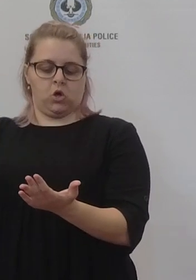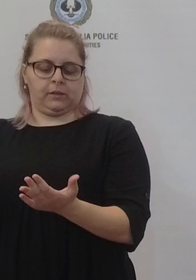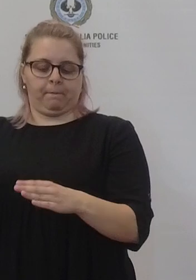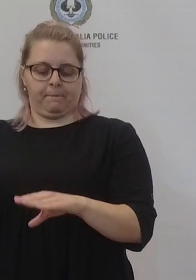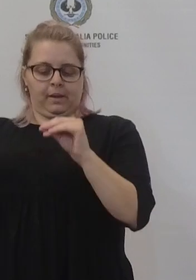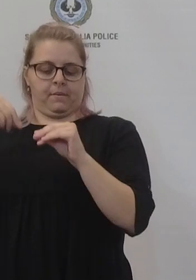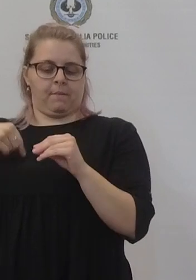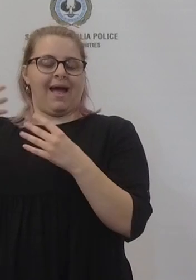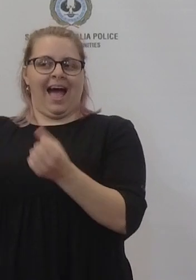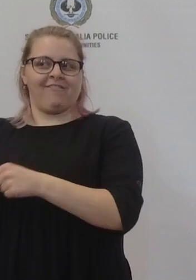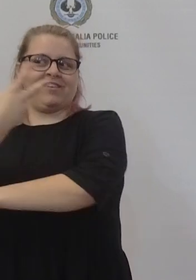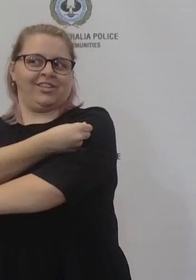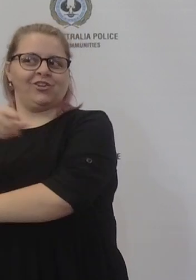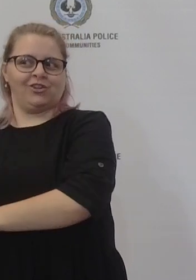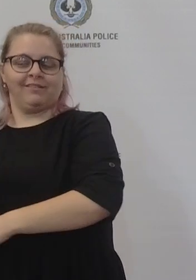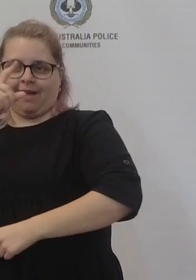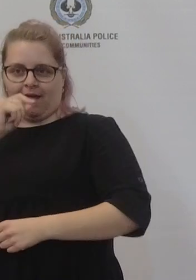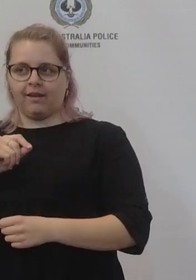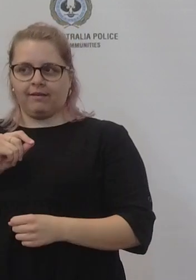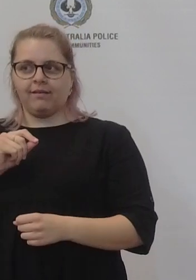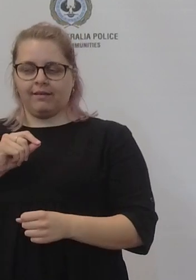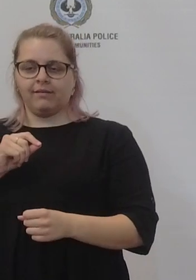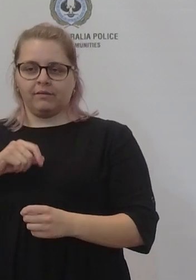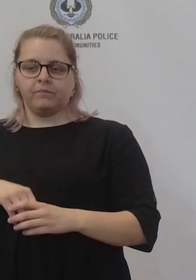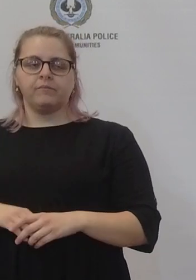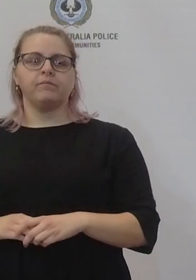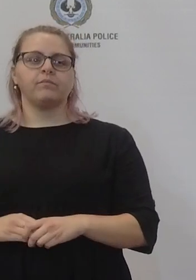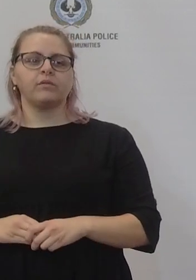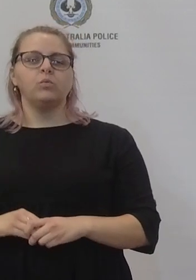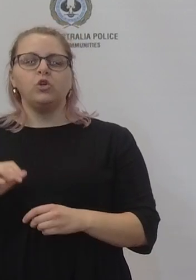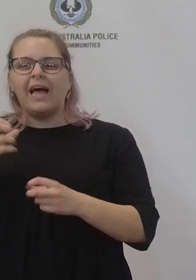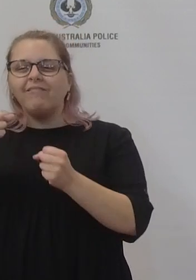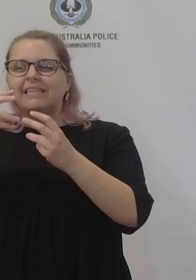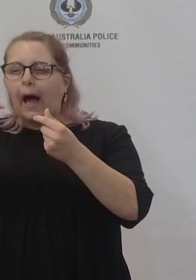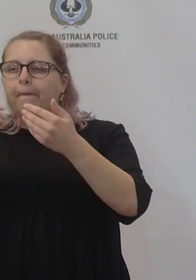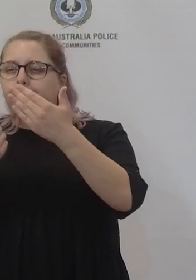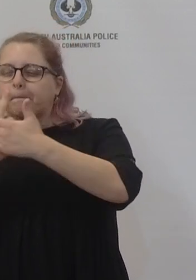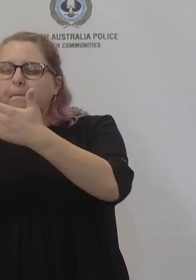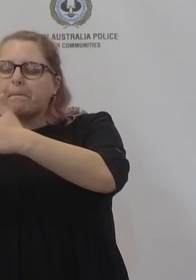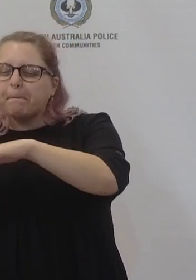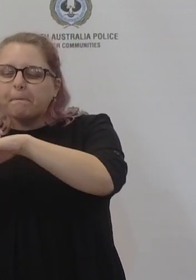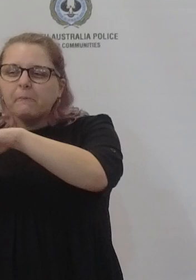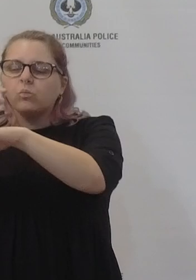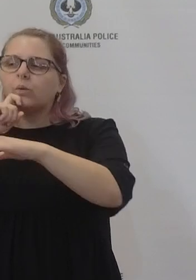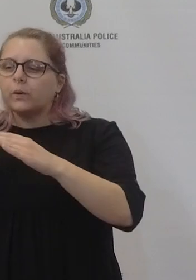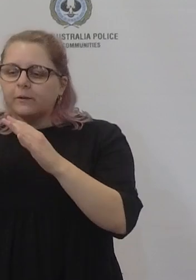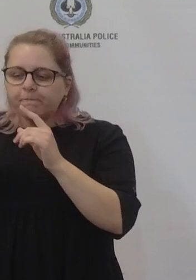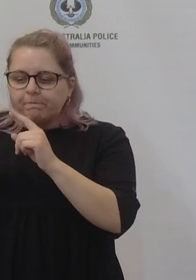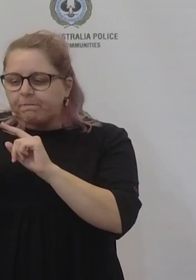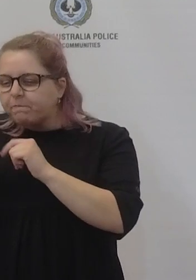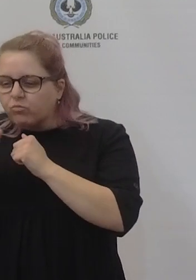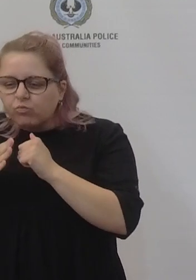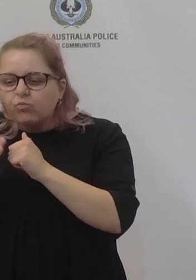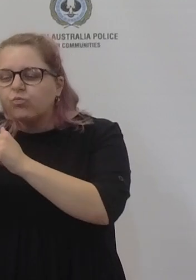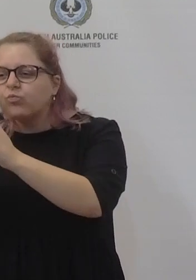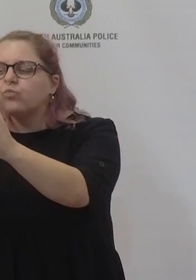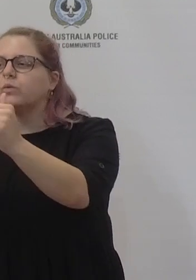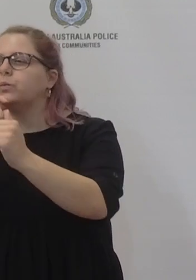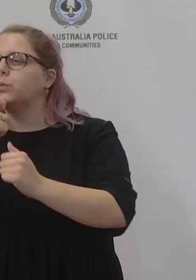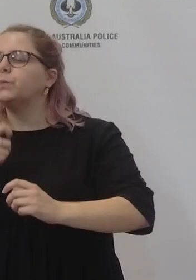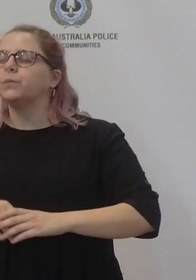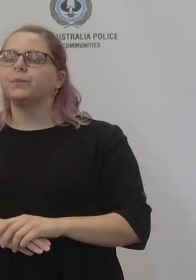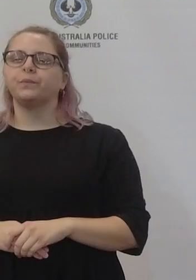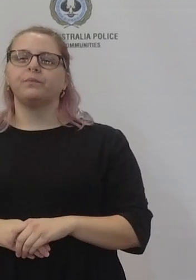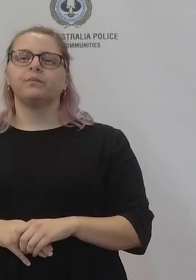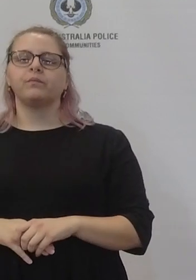through those issues with the department of transport and infrastructure at the moment so that's where we've got to that's the